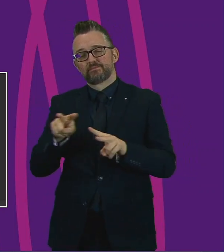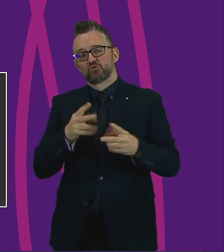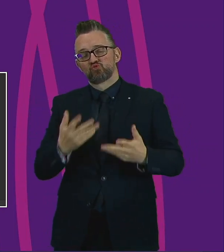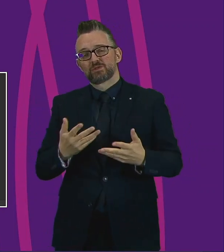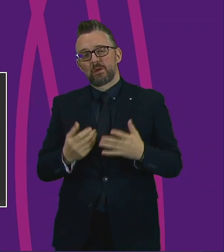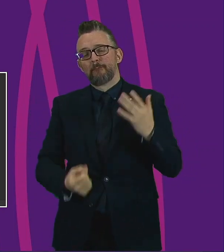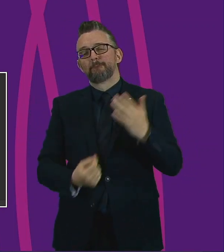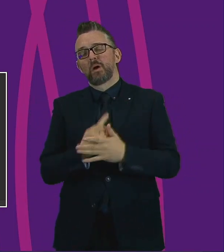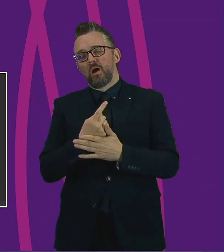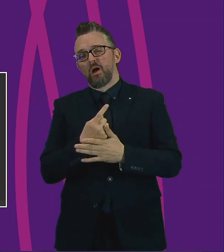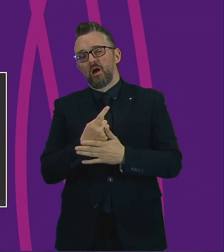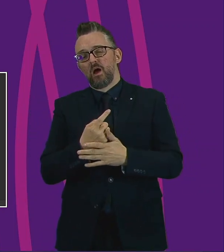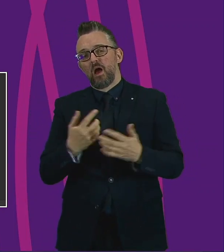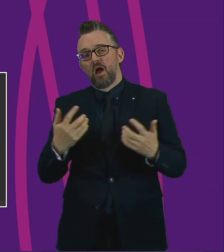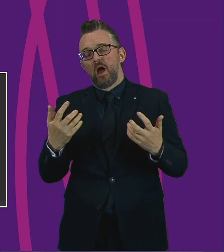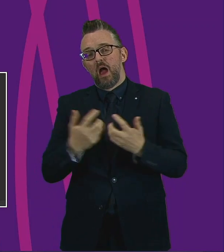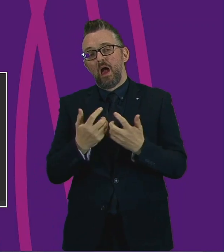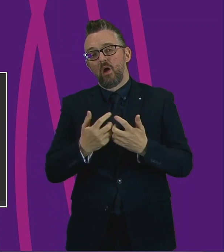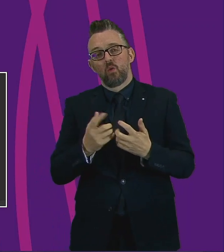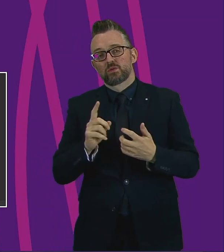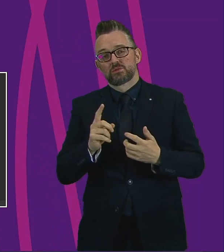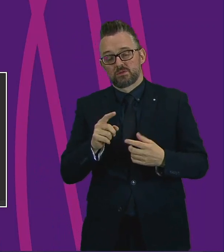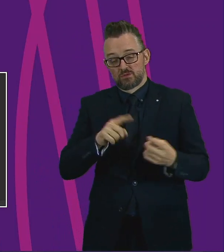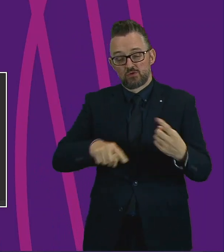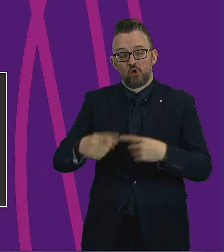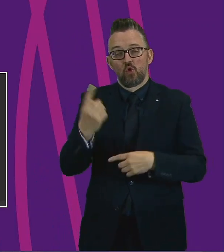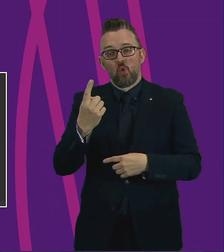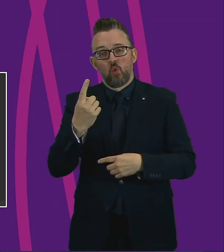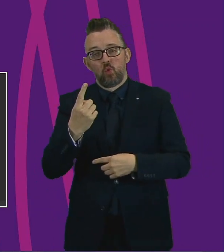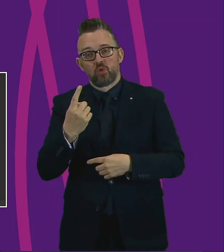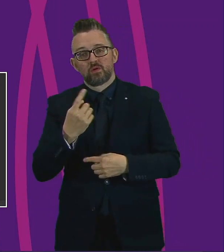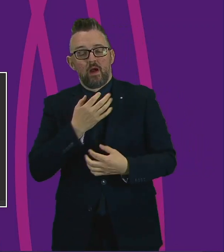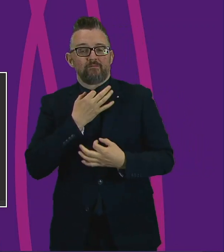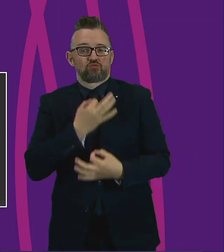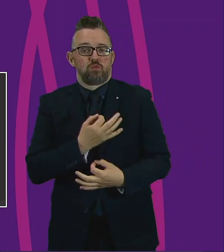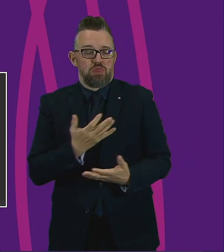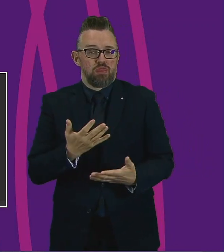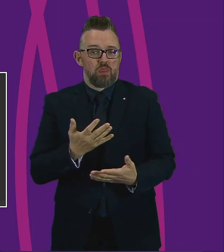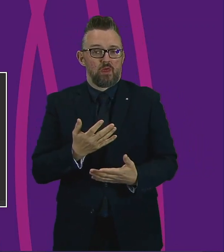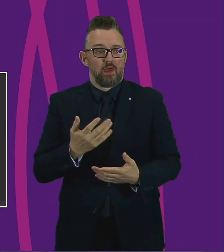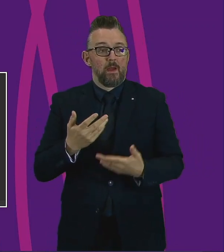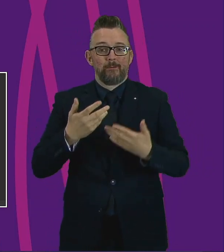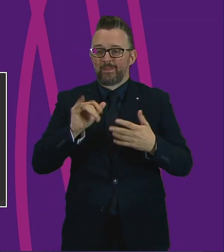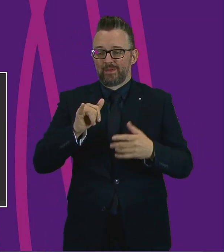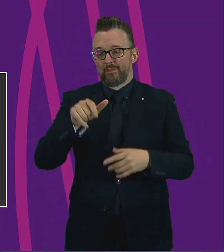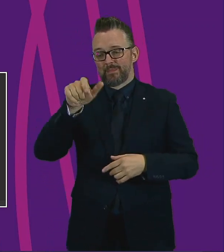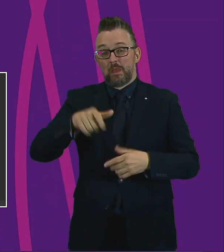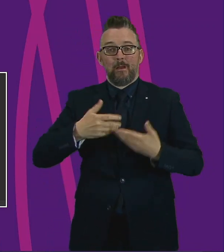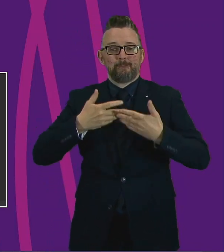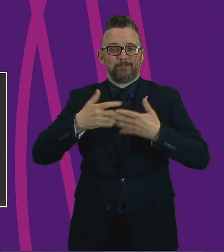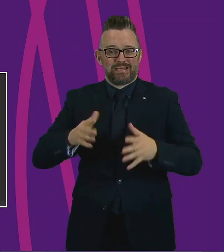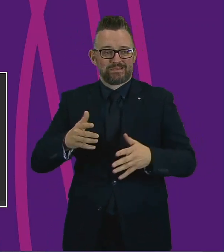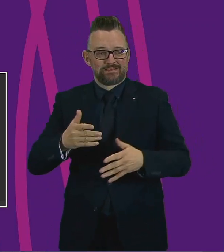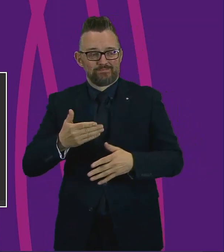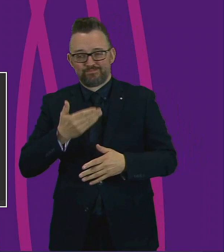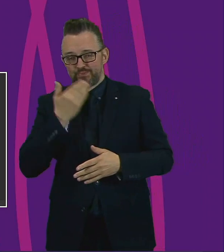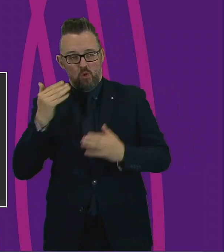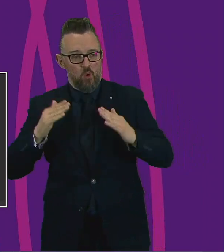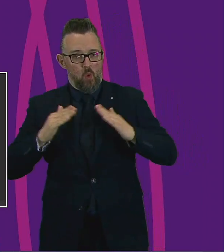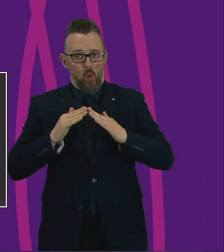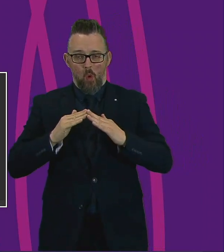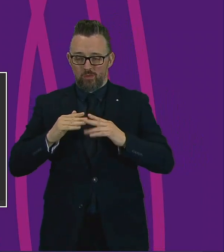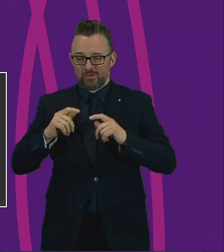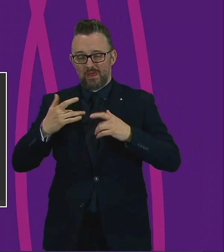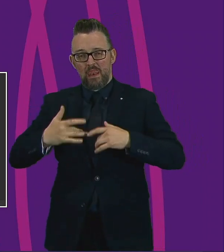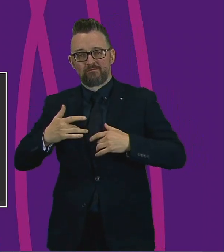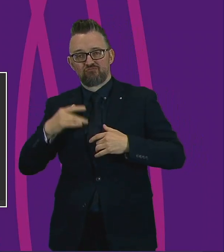how we help the most vulnerable, particularly those who have been homeless or maybe become homeless, in the next